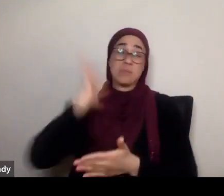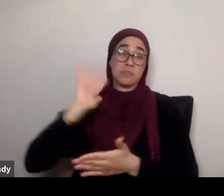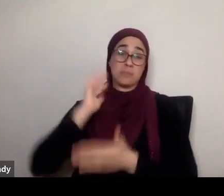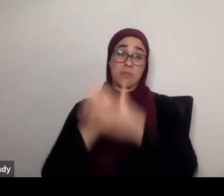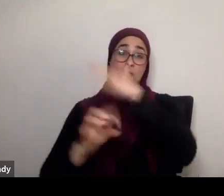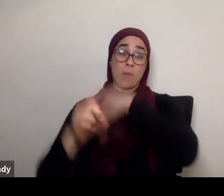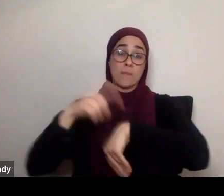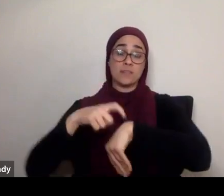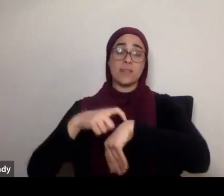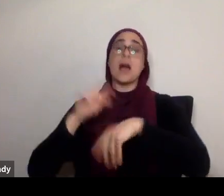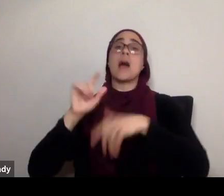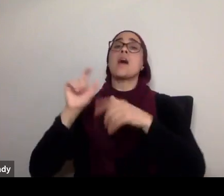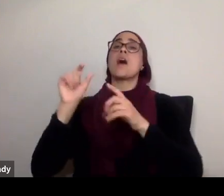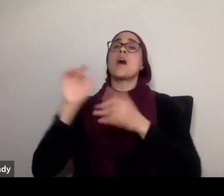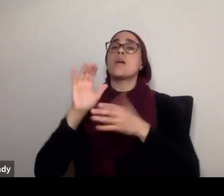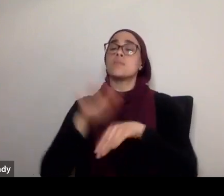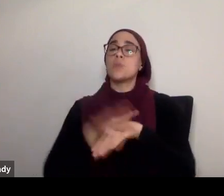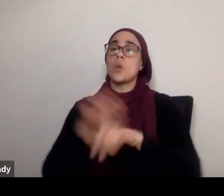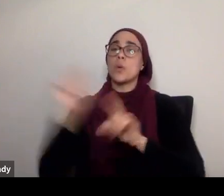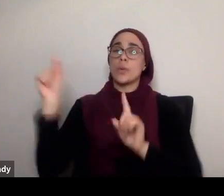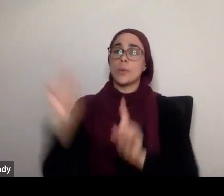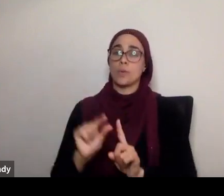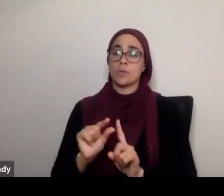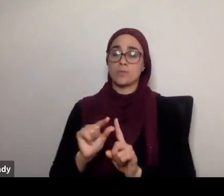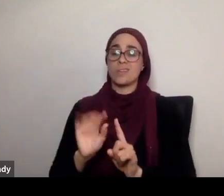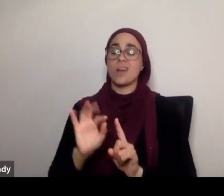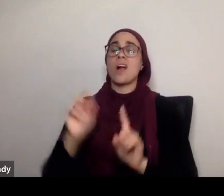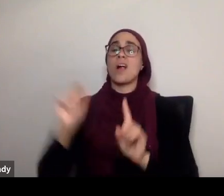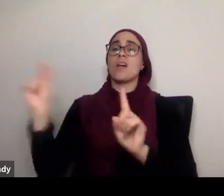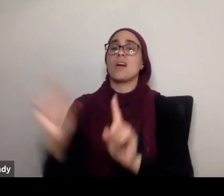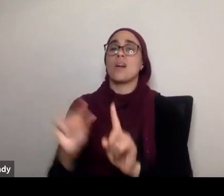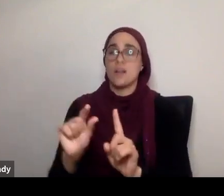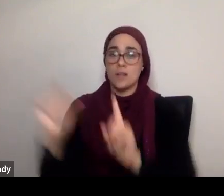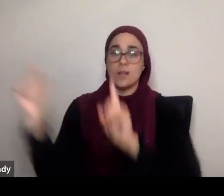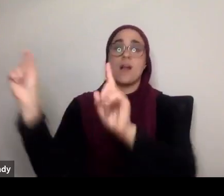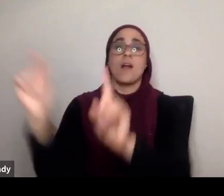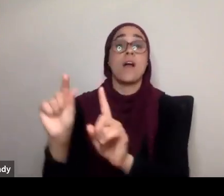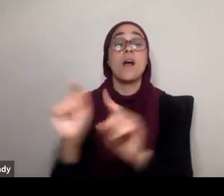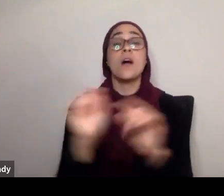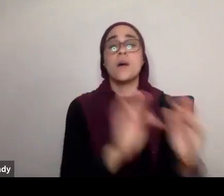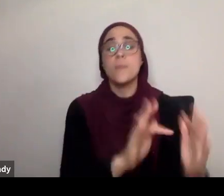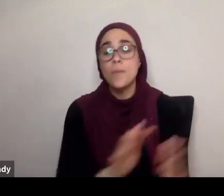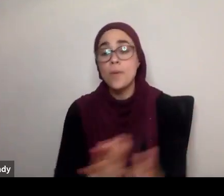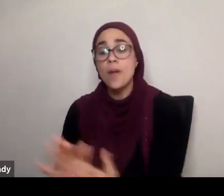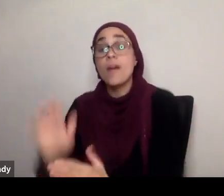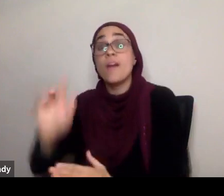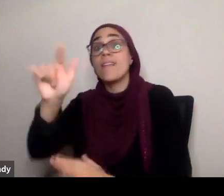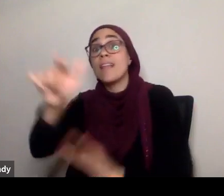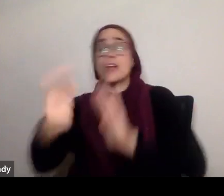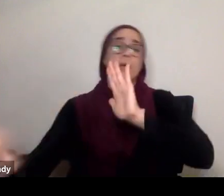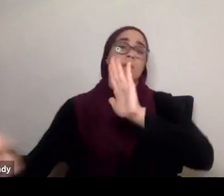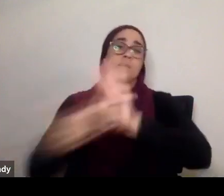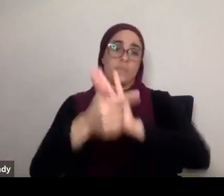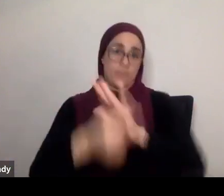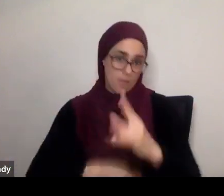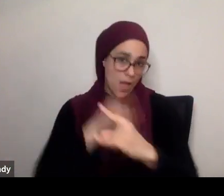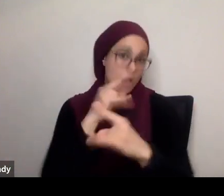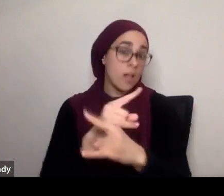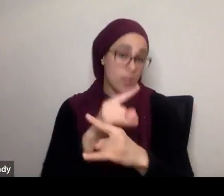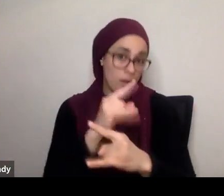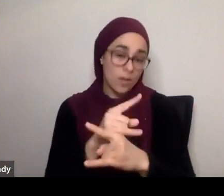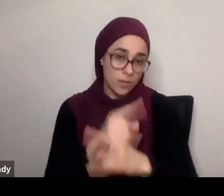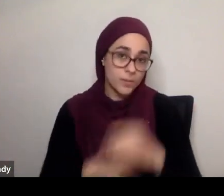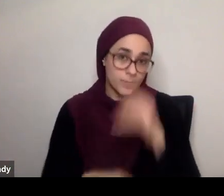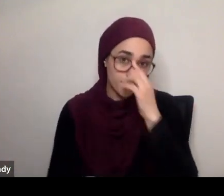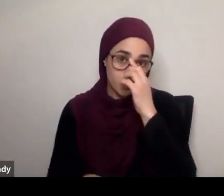it's overridden in law and application. In law and application. This becomes an important point in fiqh, which can be discussed later.